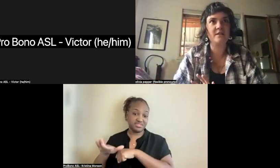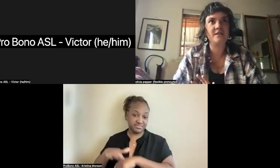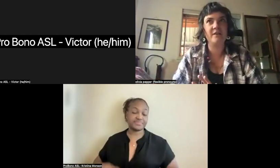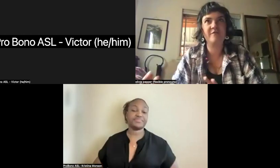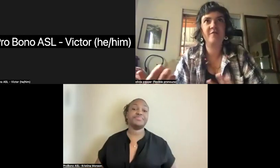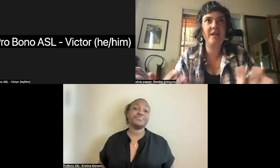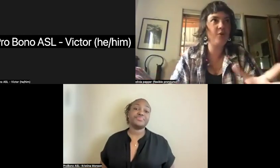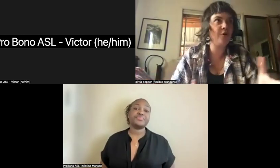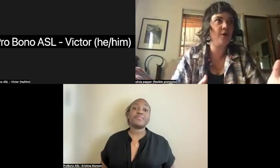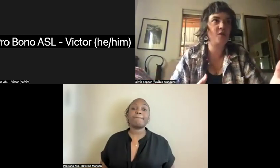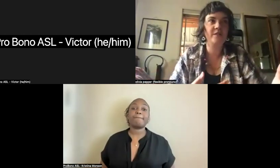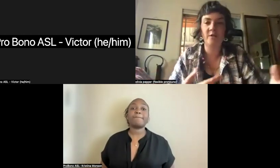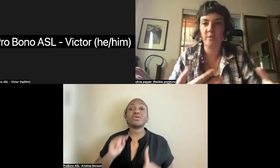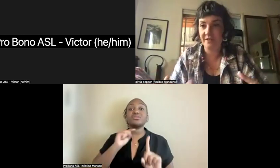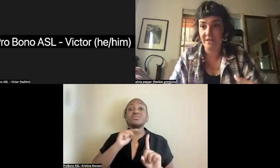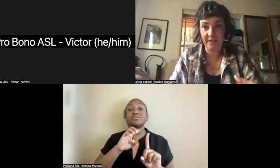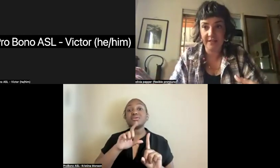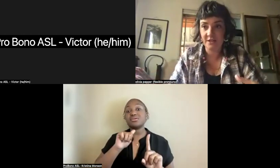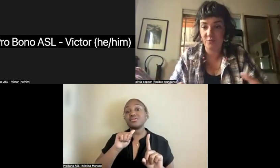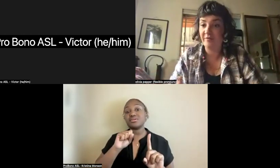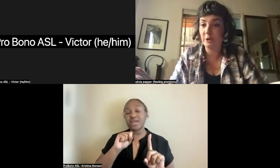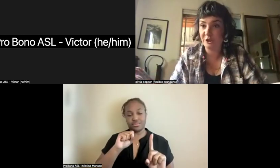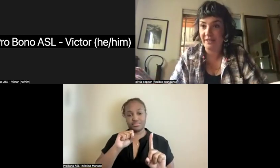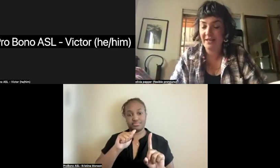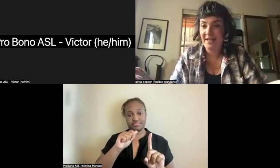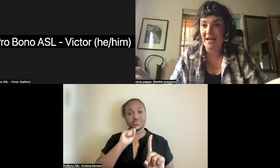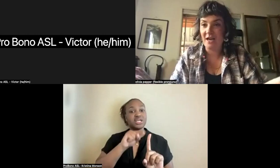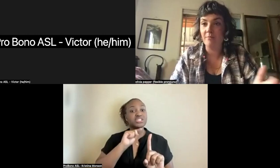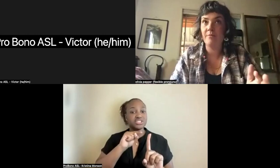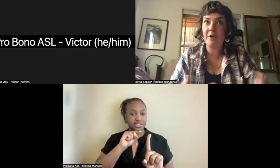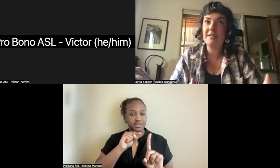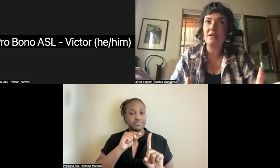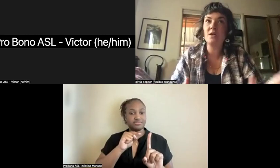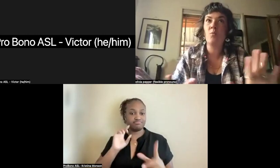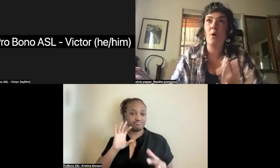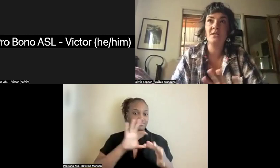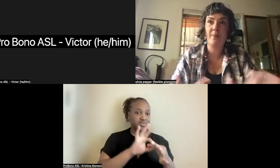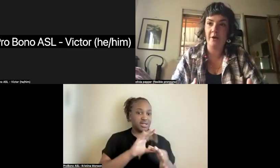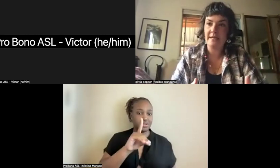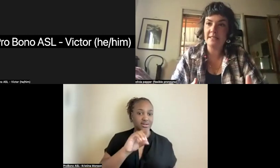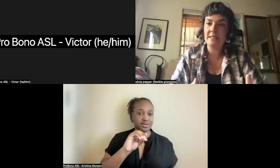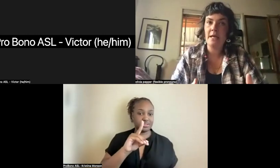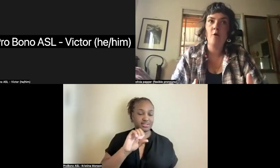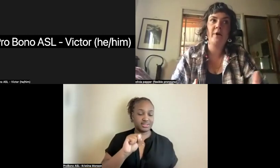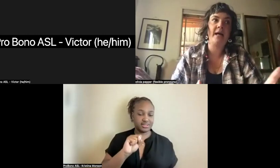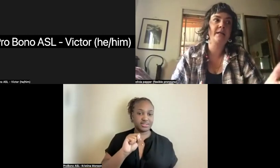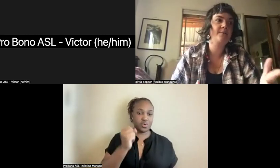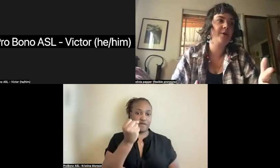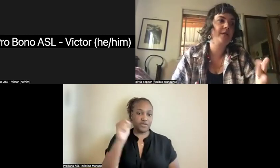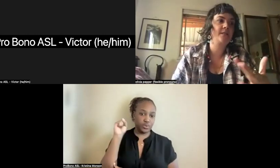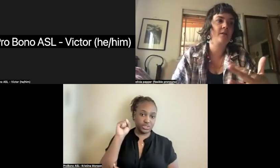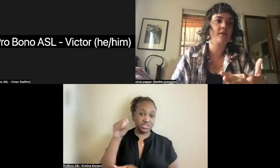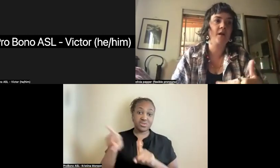was a figure associated with the Dadaist revolution. Baroness Elsa was a Baroness, but had